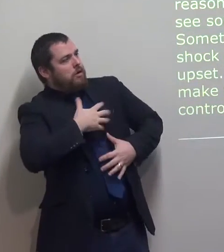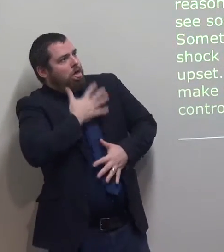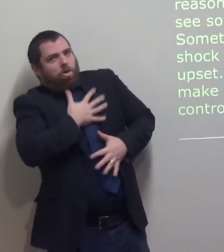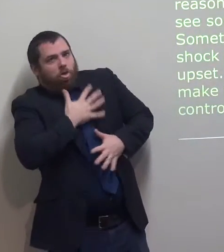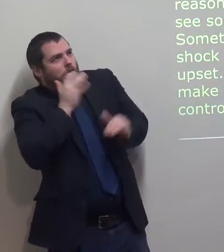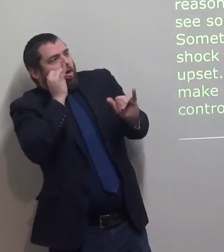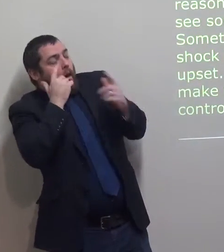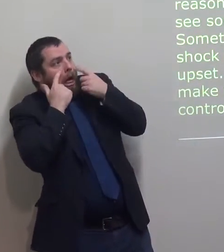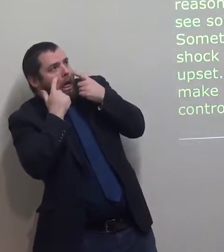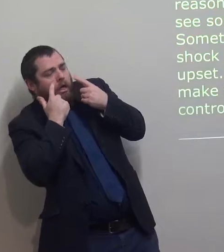This is terrible.